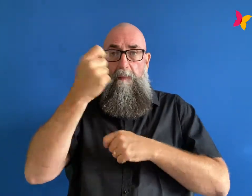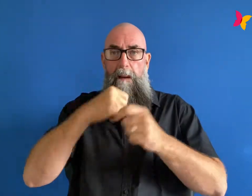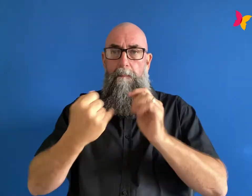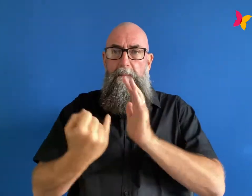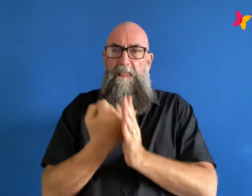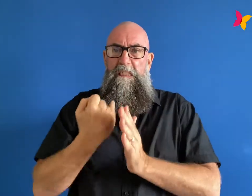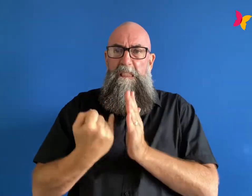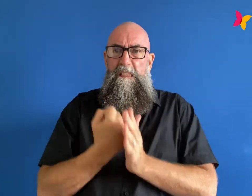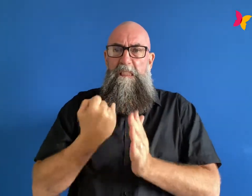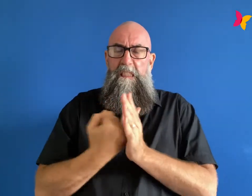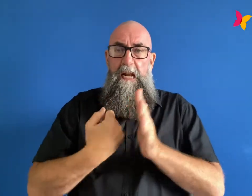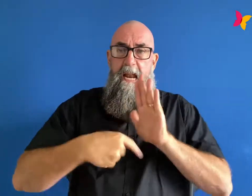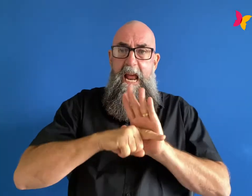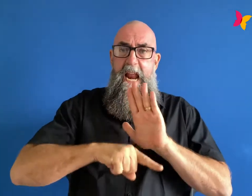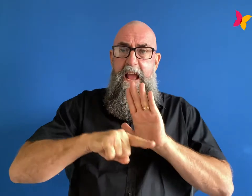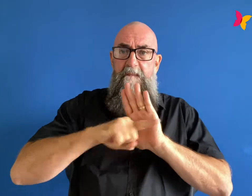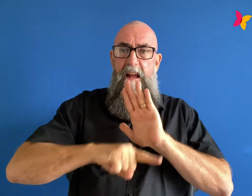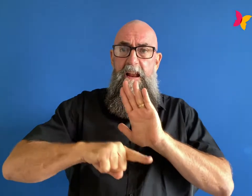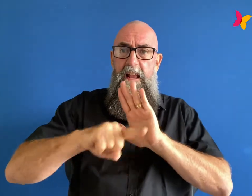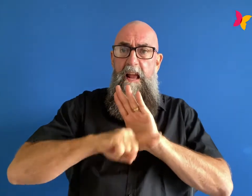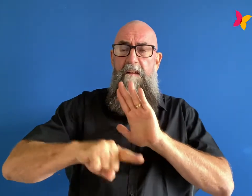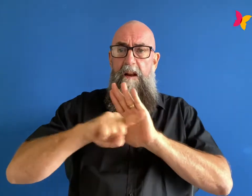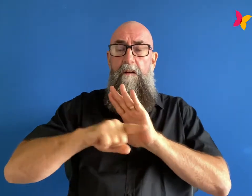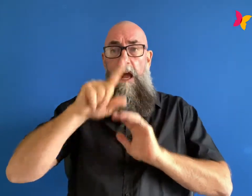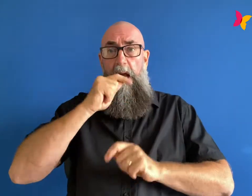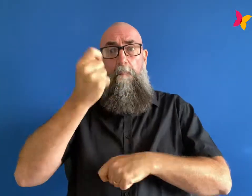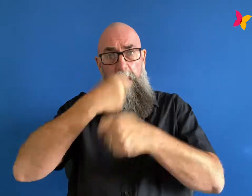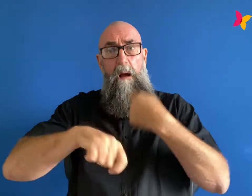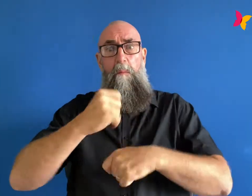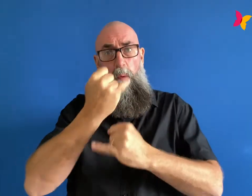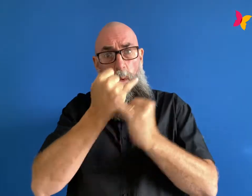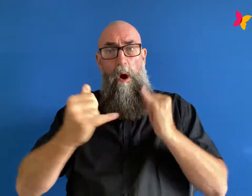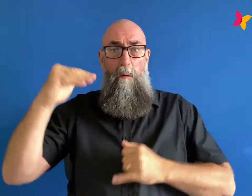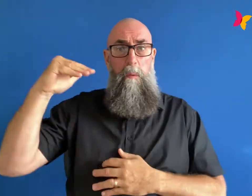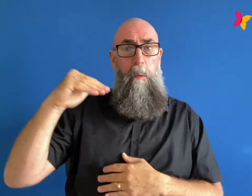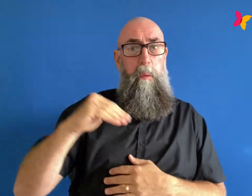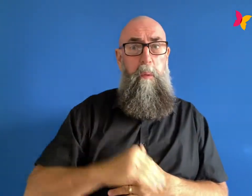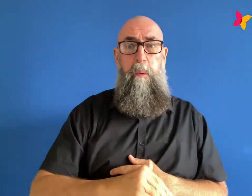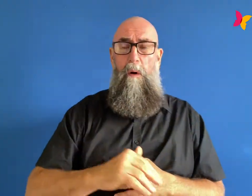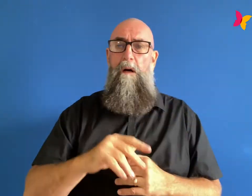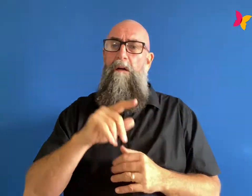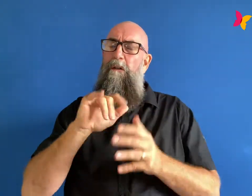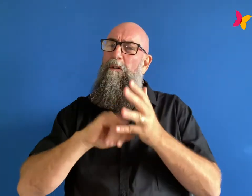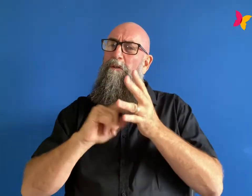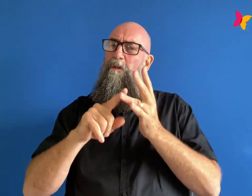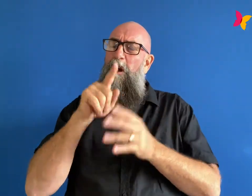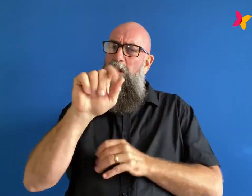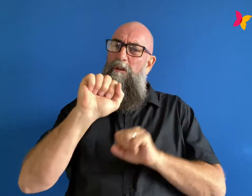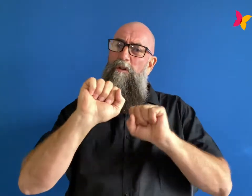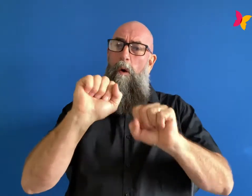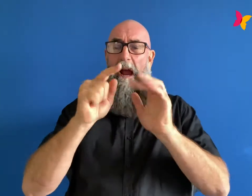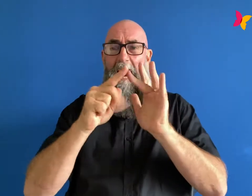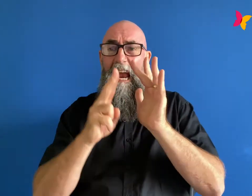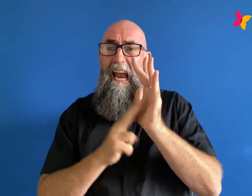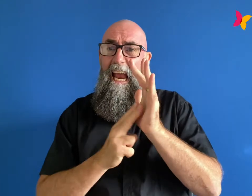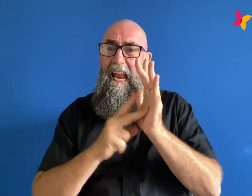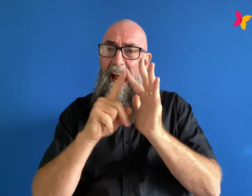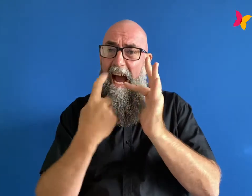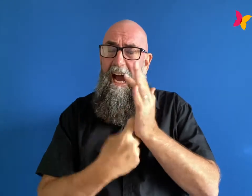start doing more harm than good and while this inner critic can impact on anyone the beyondblue online forums highlight a